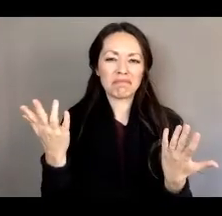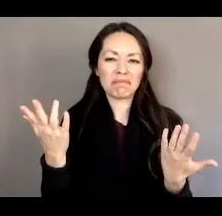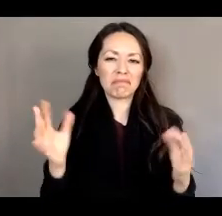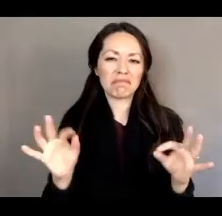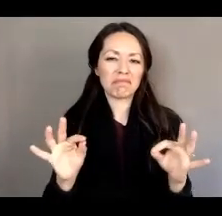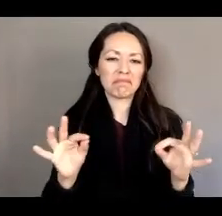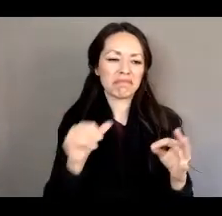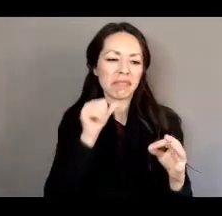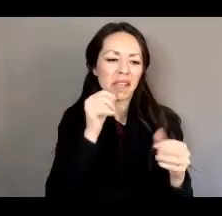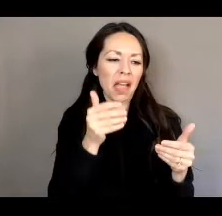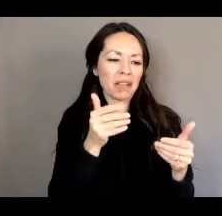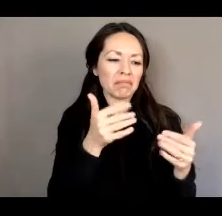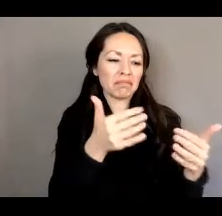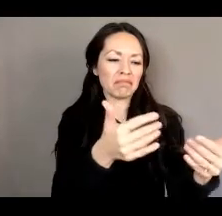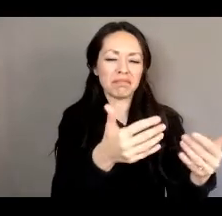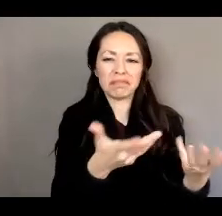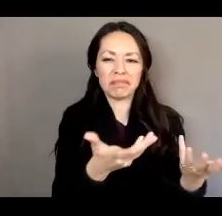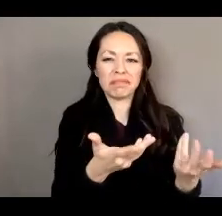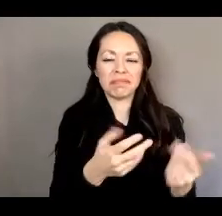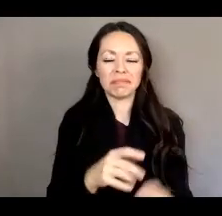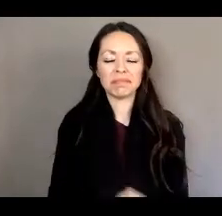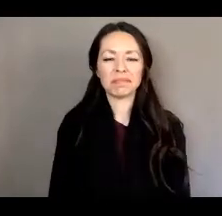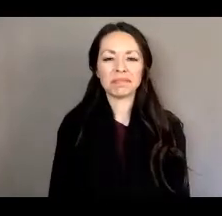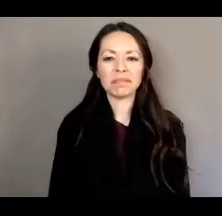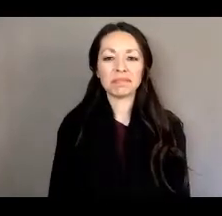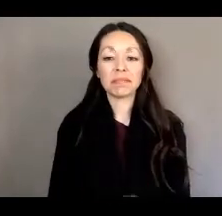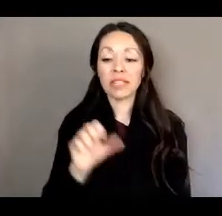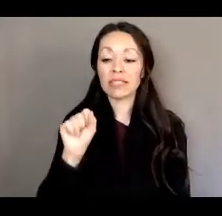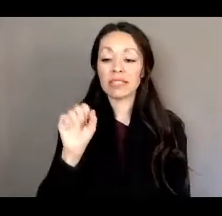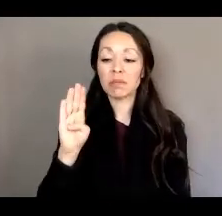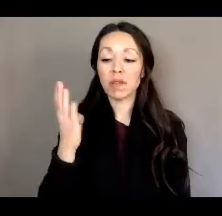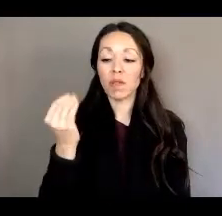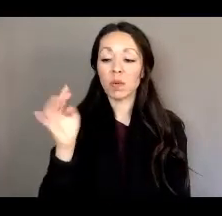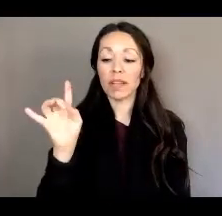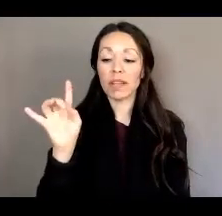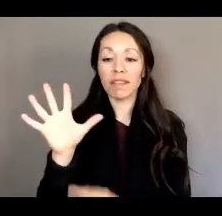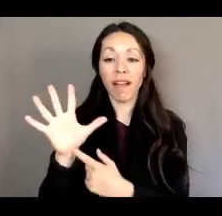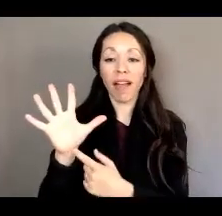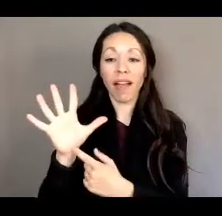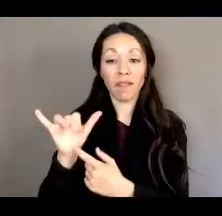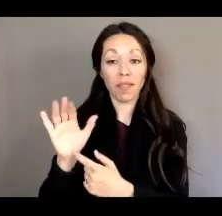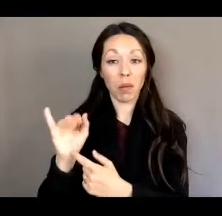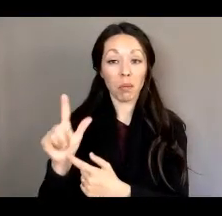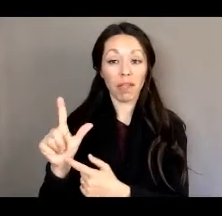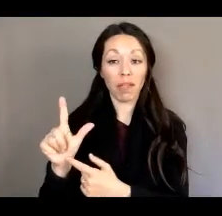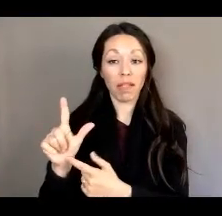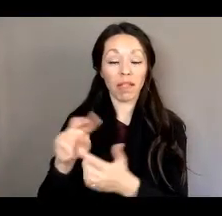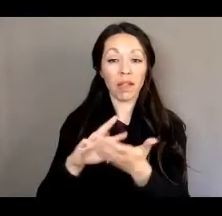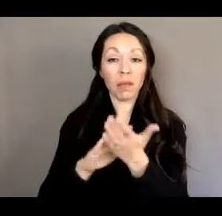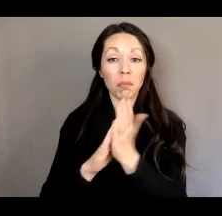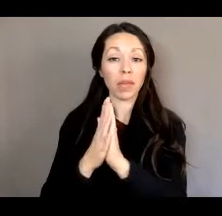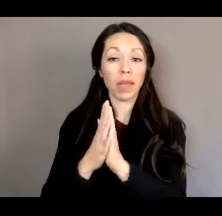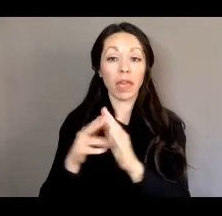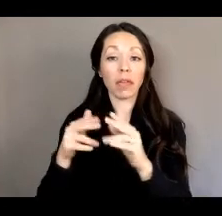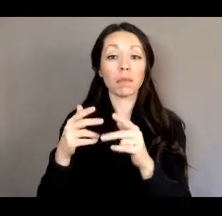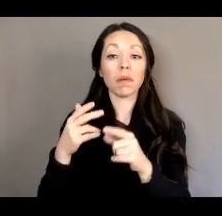So what we saw with Senate Bill 1485 was, is it became a zombie bill.